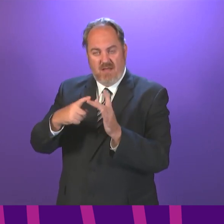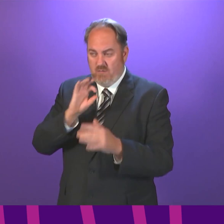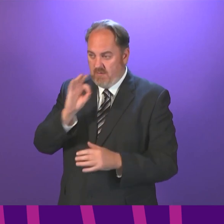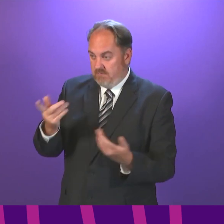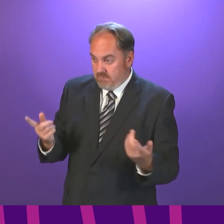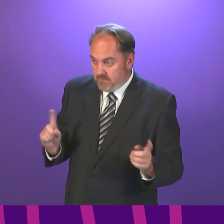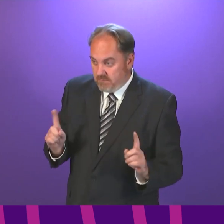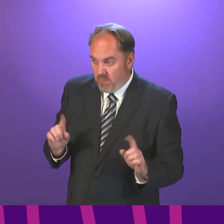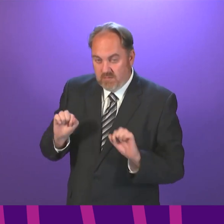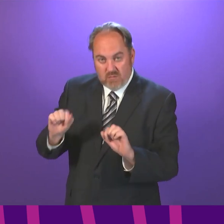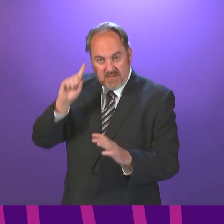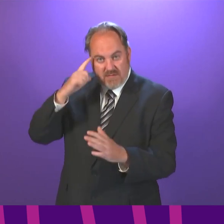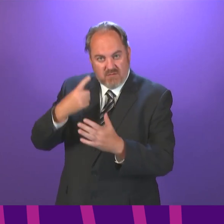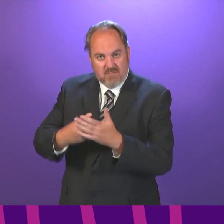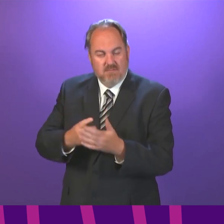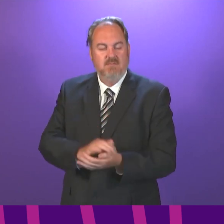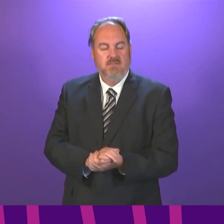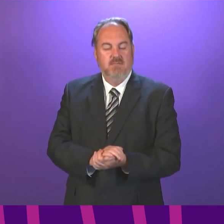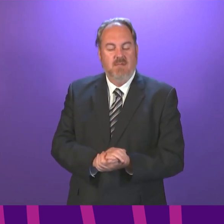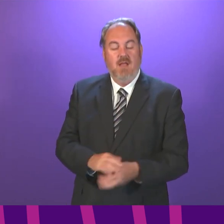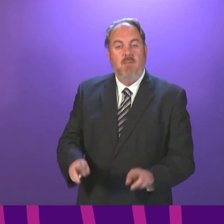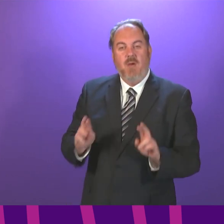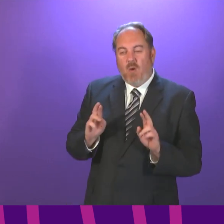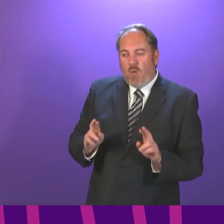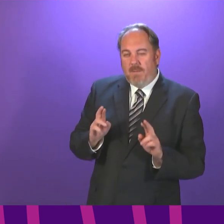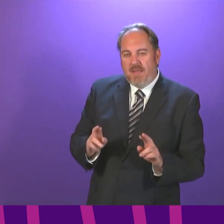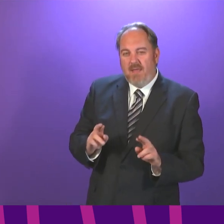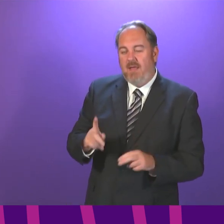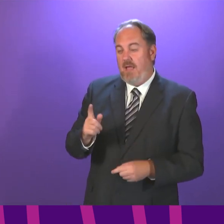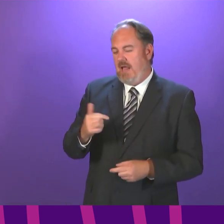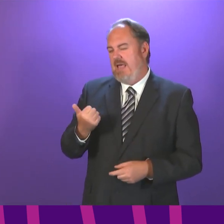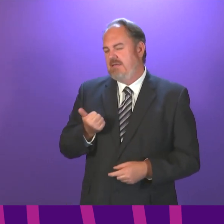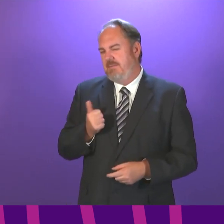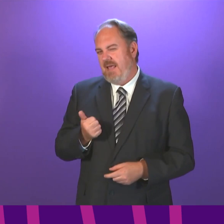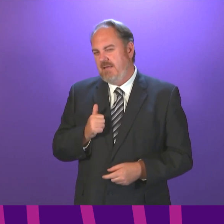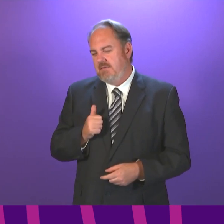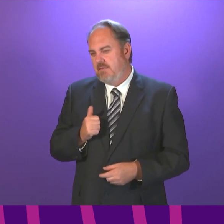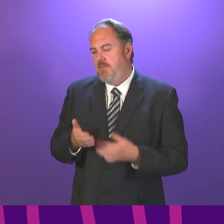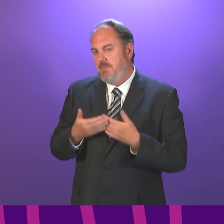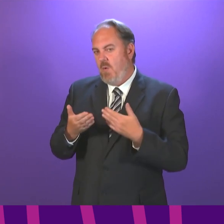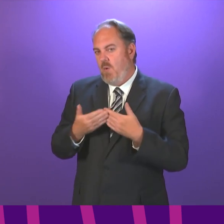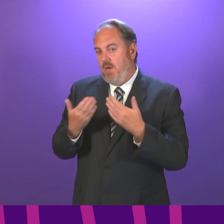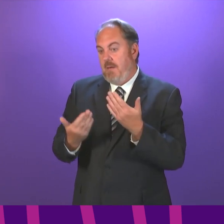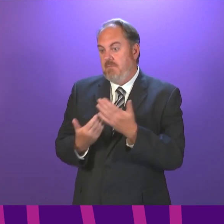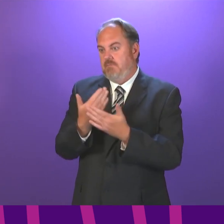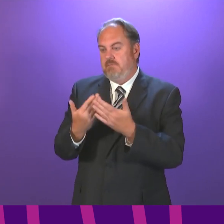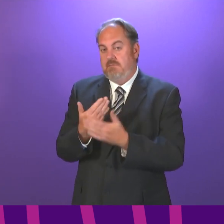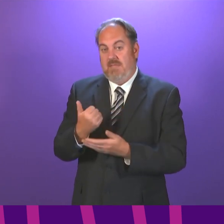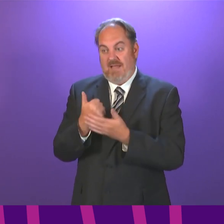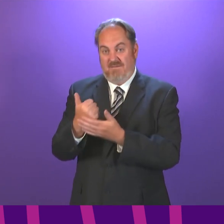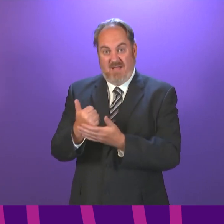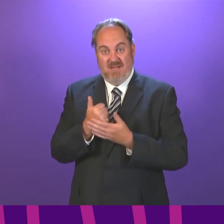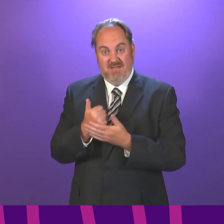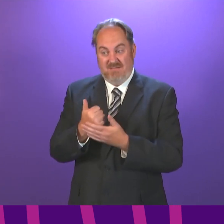am hoping, possibly veering towards expecting, updated advice from the JCVI literally